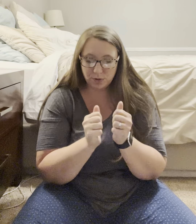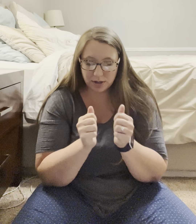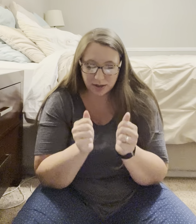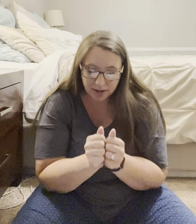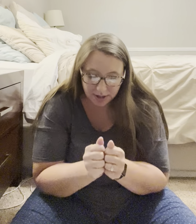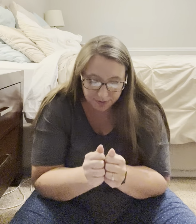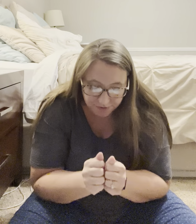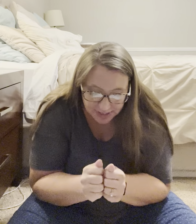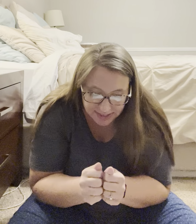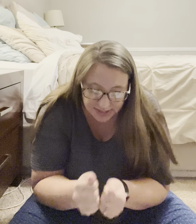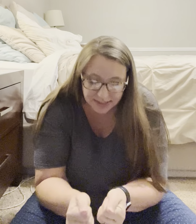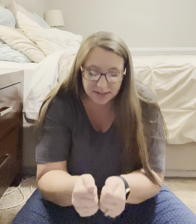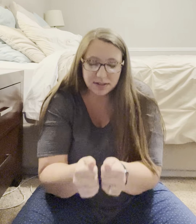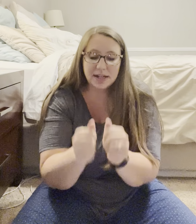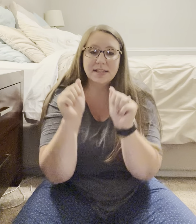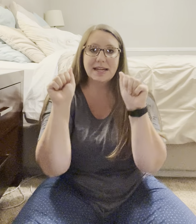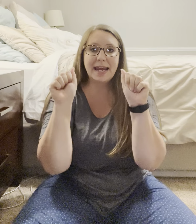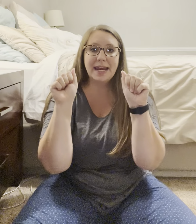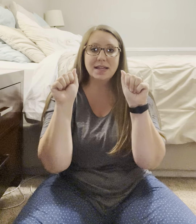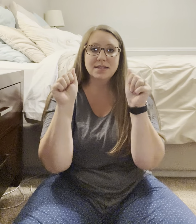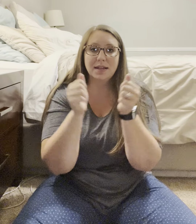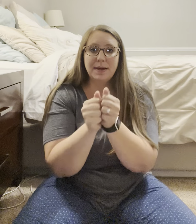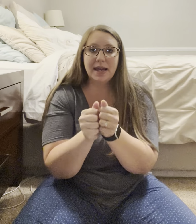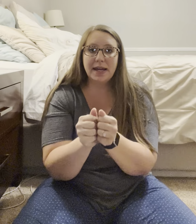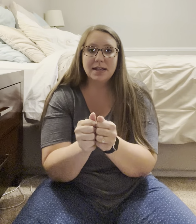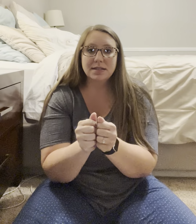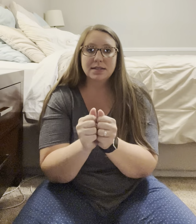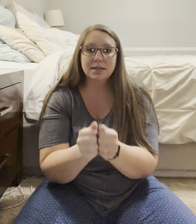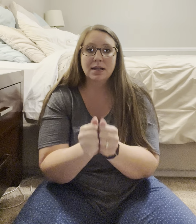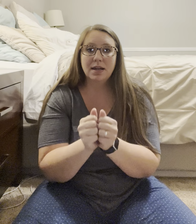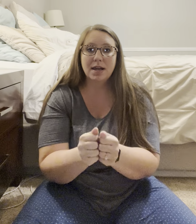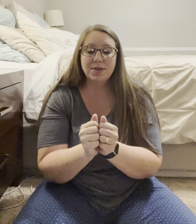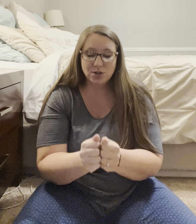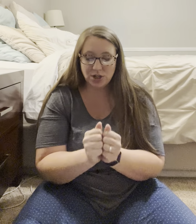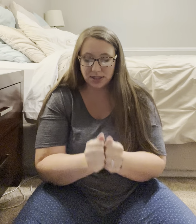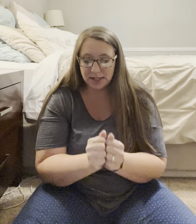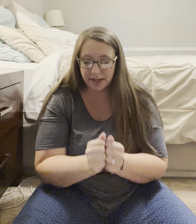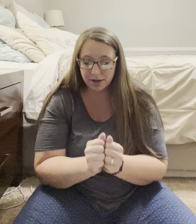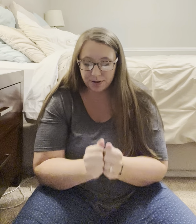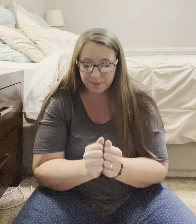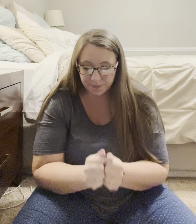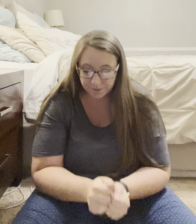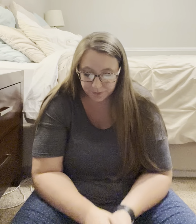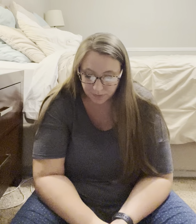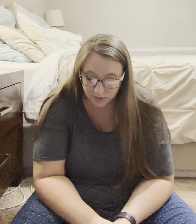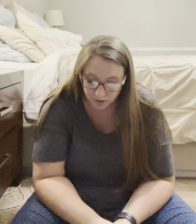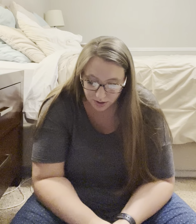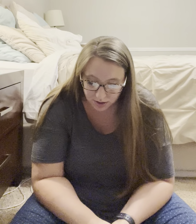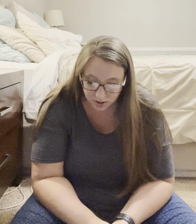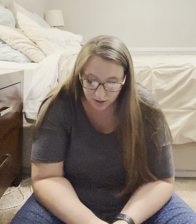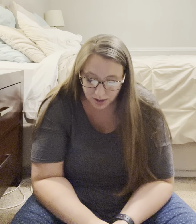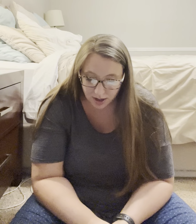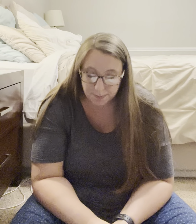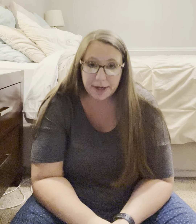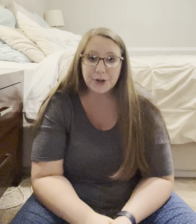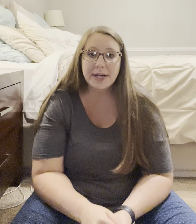fists. I guess A hands. They could be A hands. And then shake together. Um, married